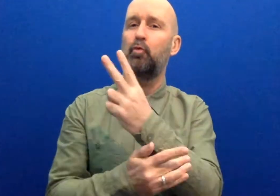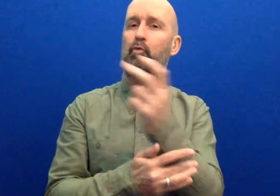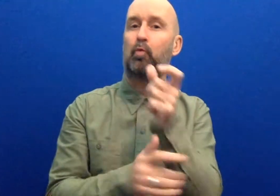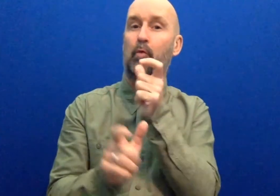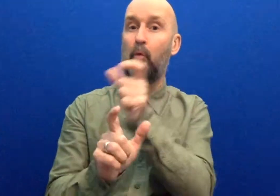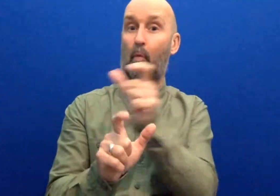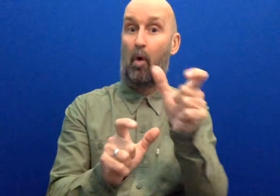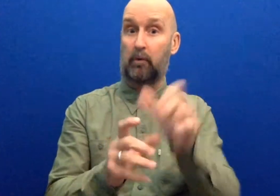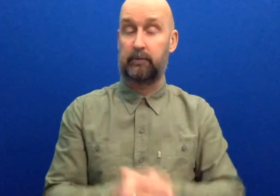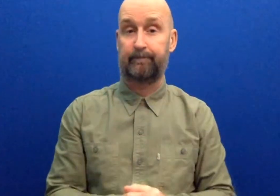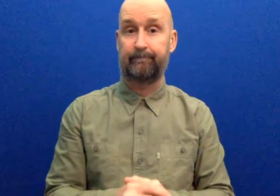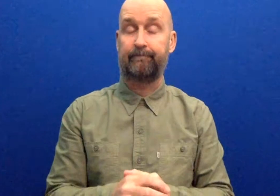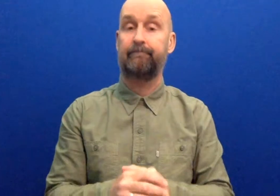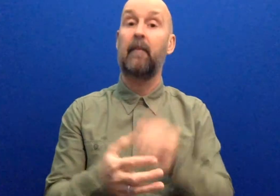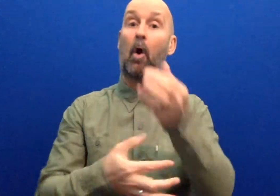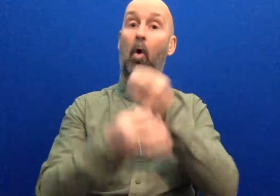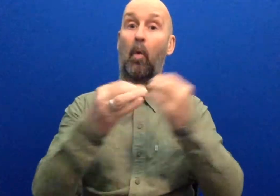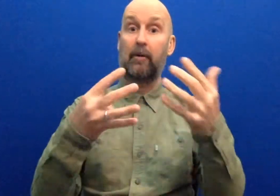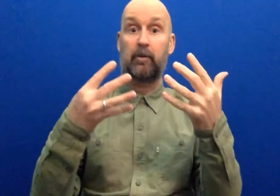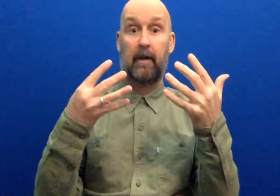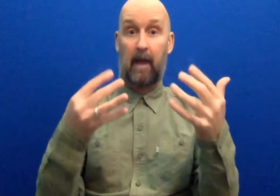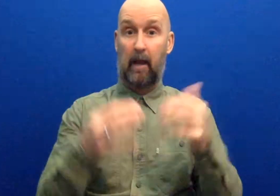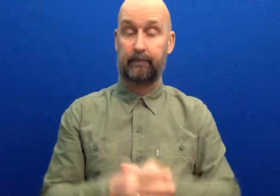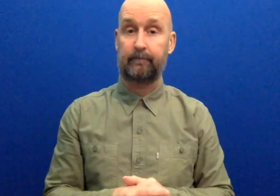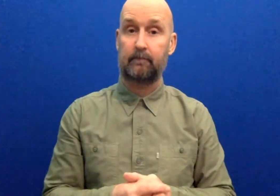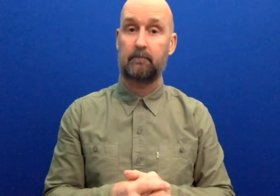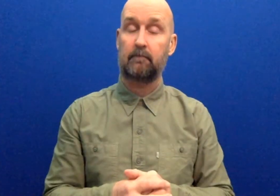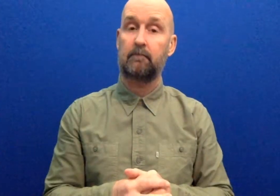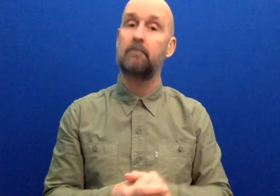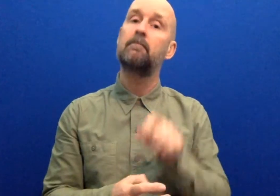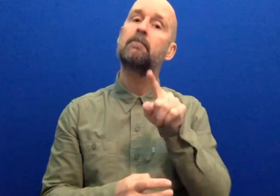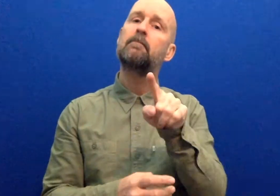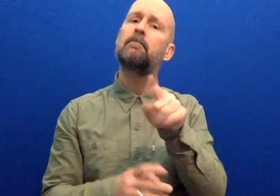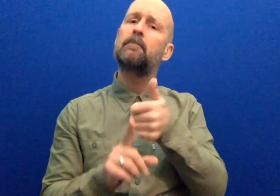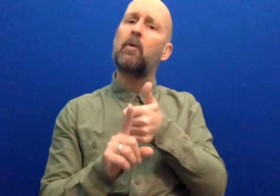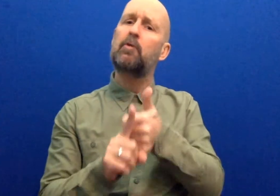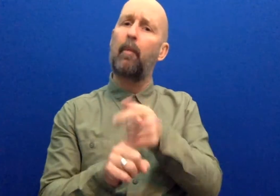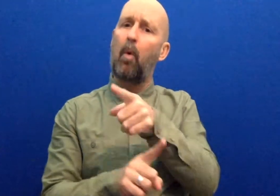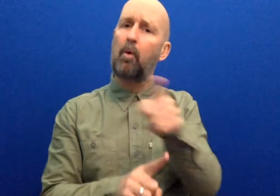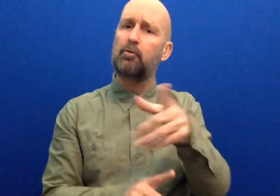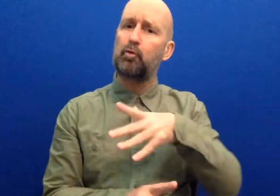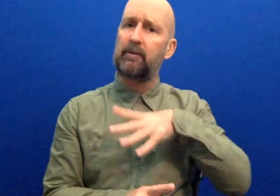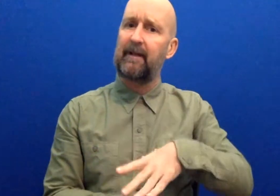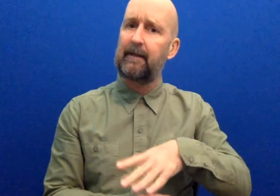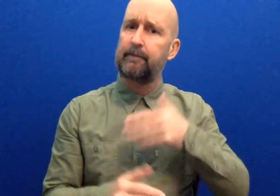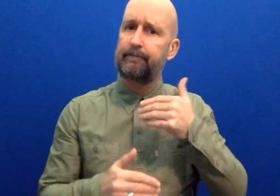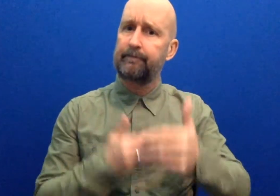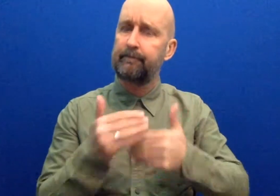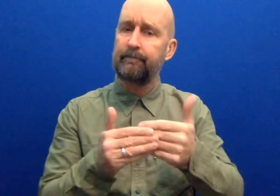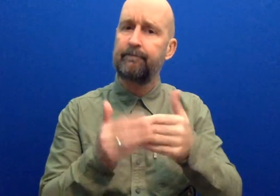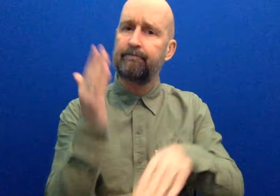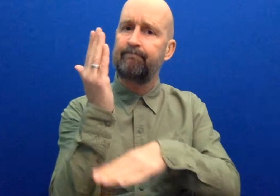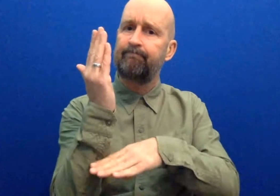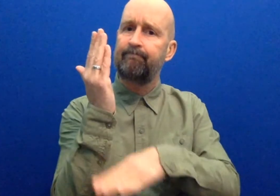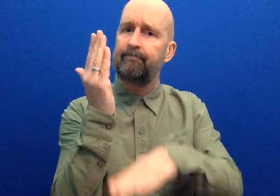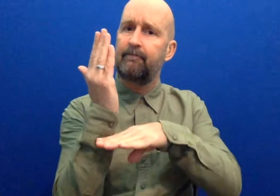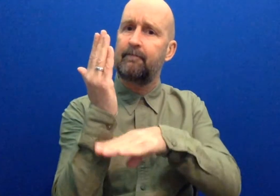Nine, what support do you feel you need in order to progress to the next stage in your